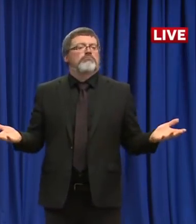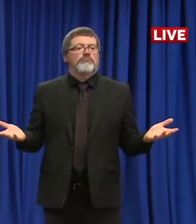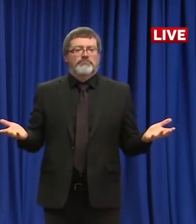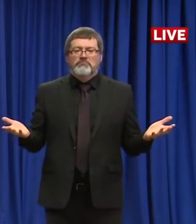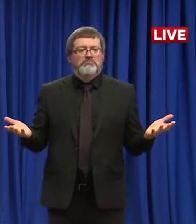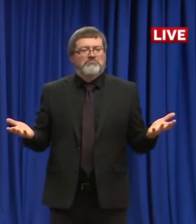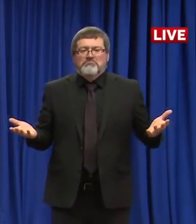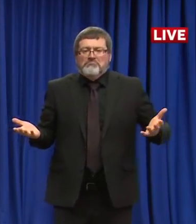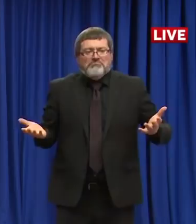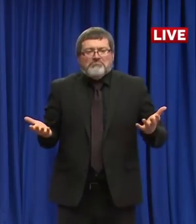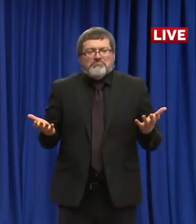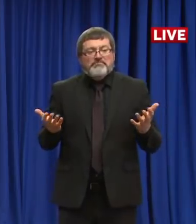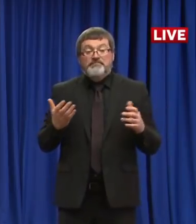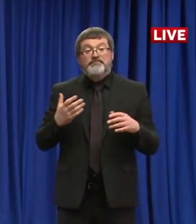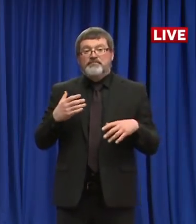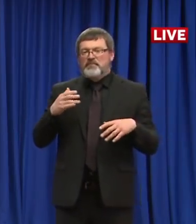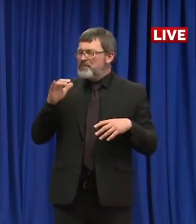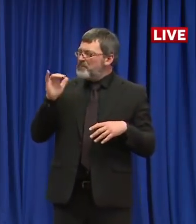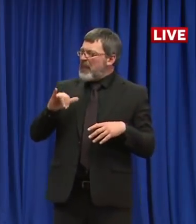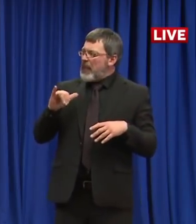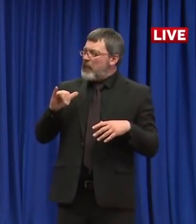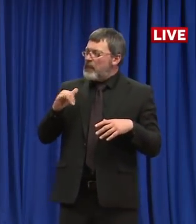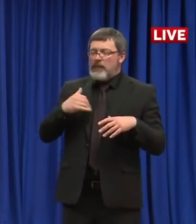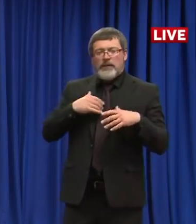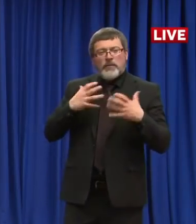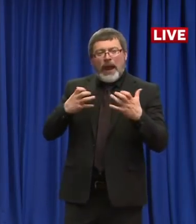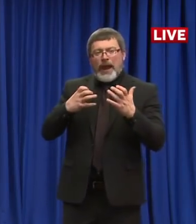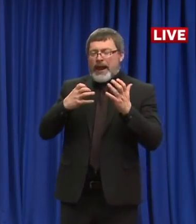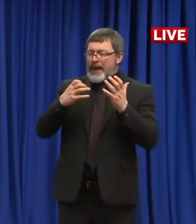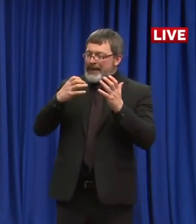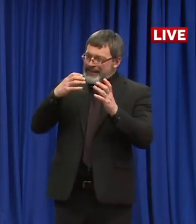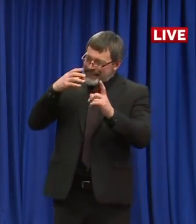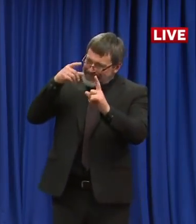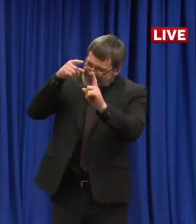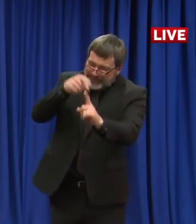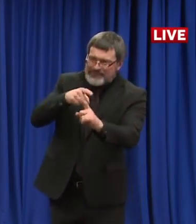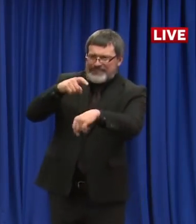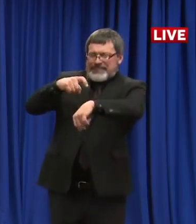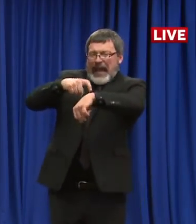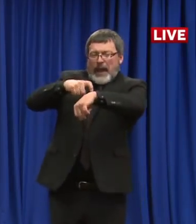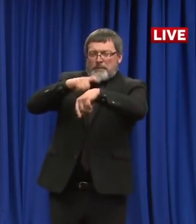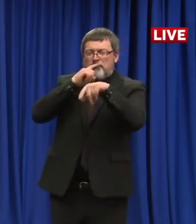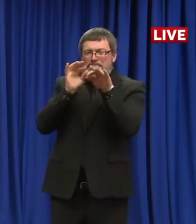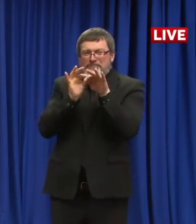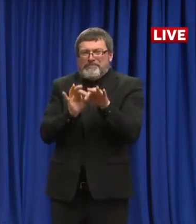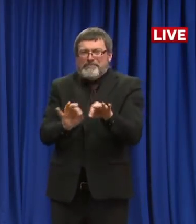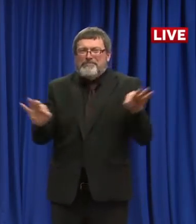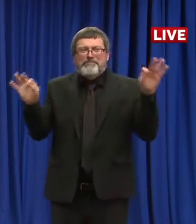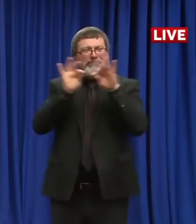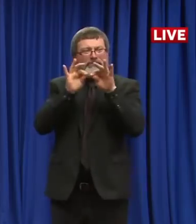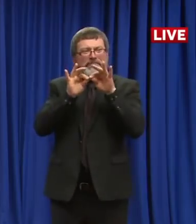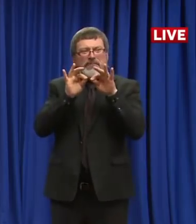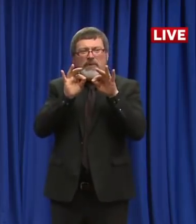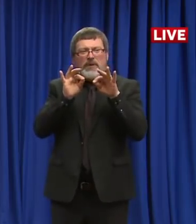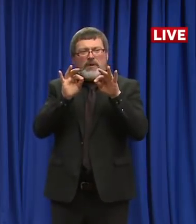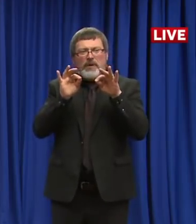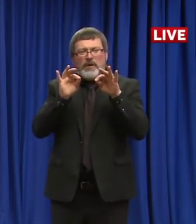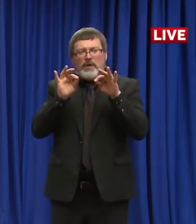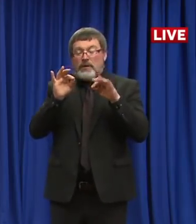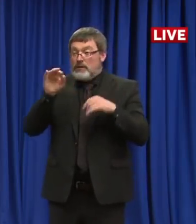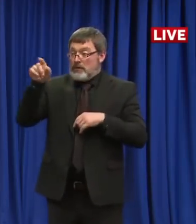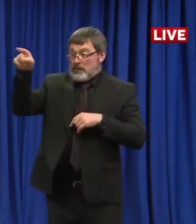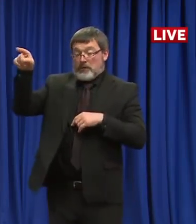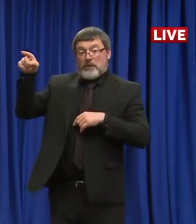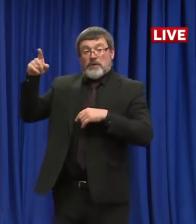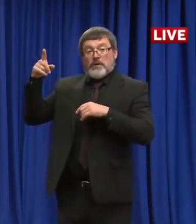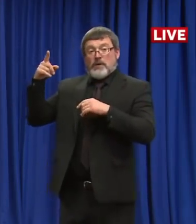don't have PPE for our frontline workers. That's the absolute reality of what would happen if this injunction that they're trying to go